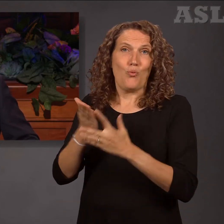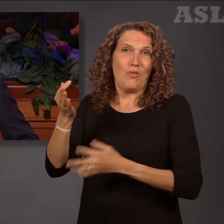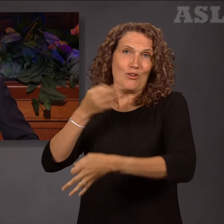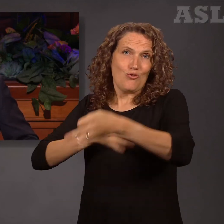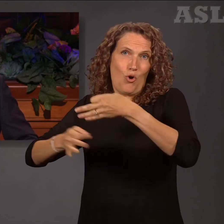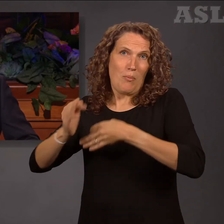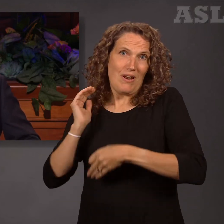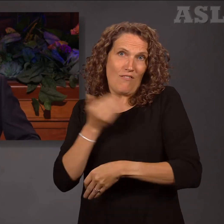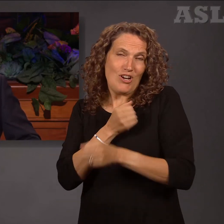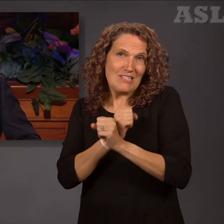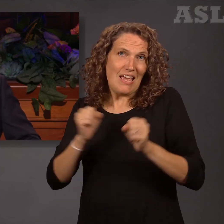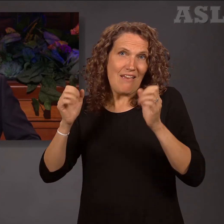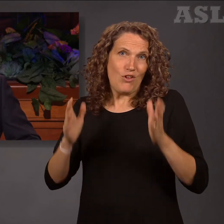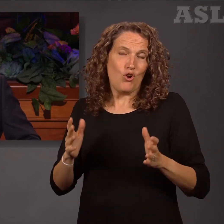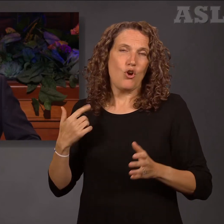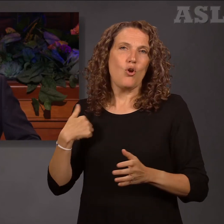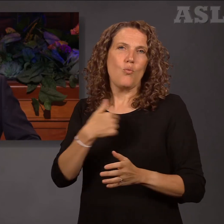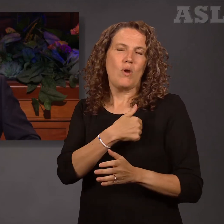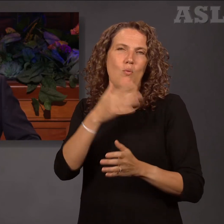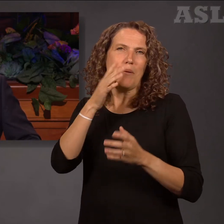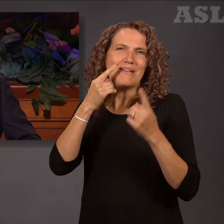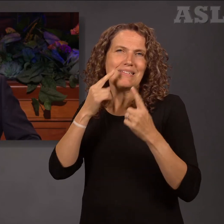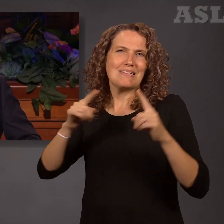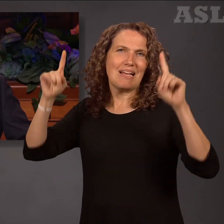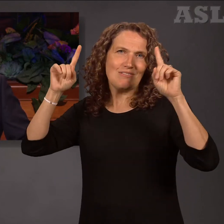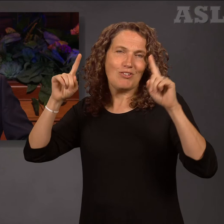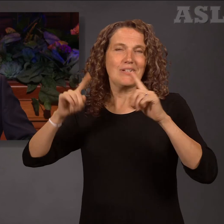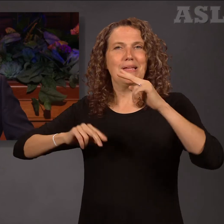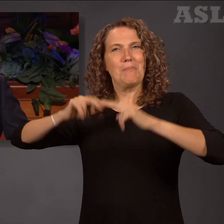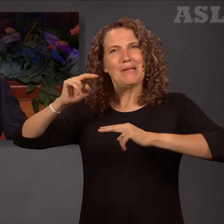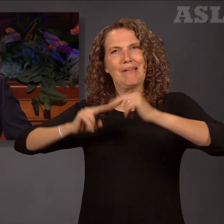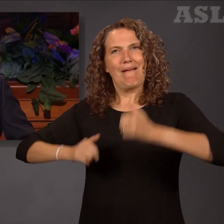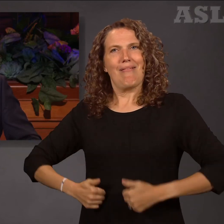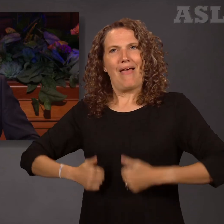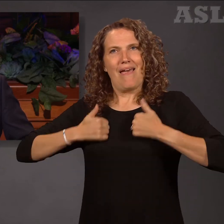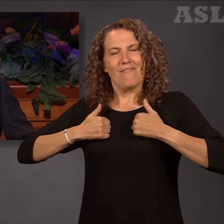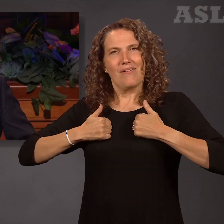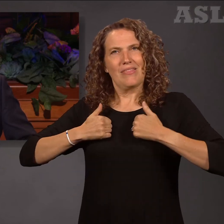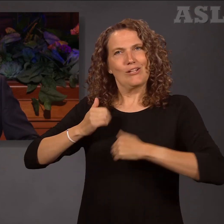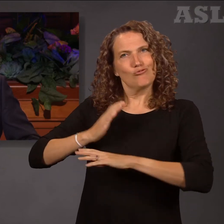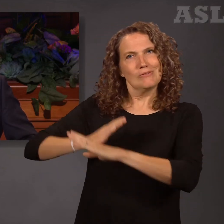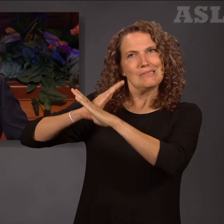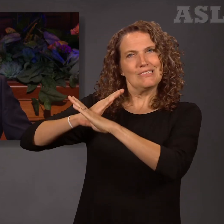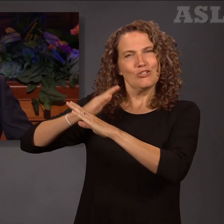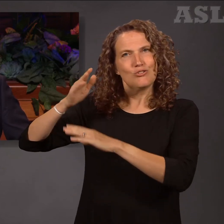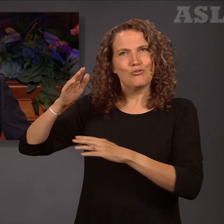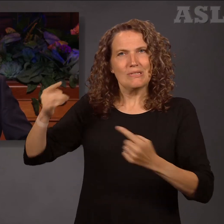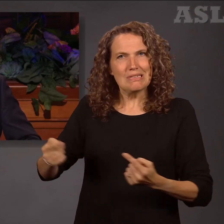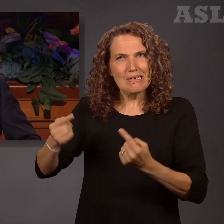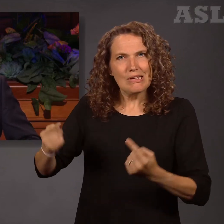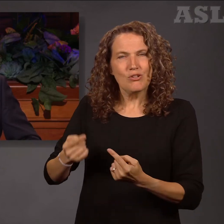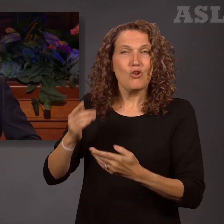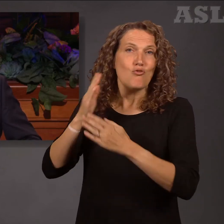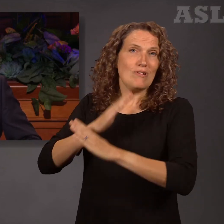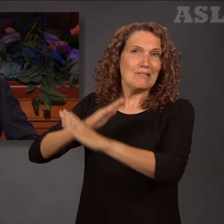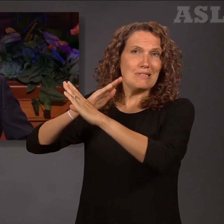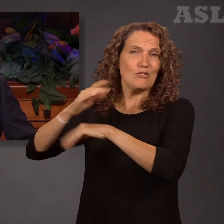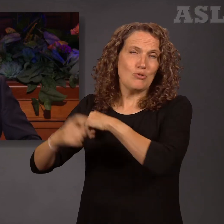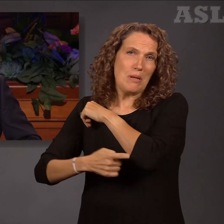we will be successful in constructing a life resistant to sin, resistant to temptation, and strengthened to endure the